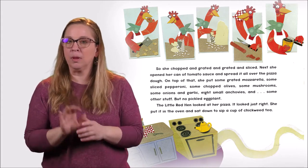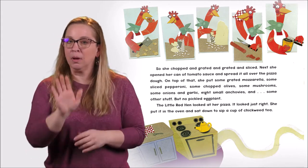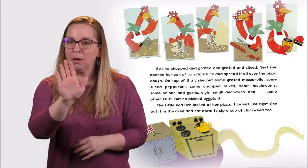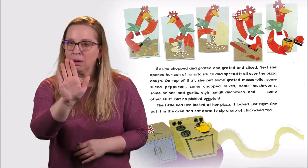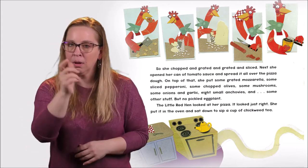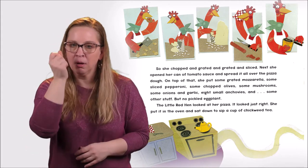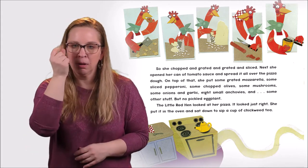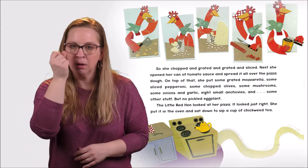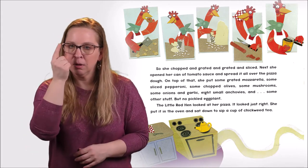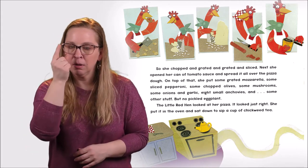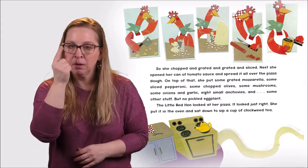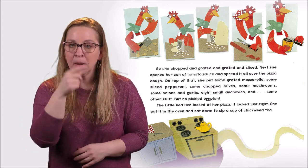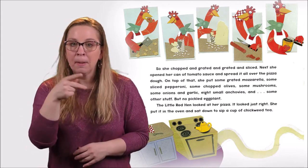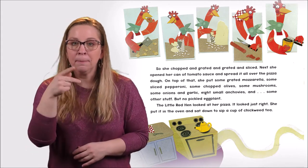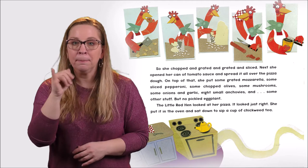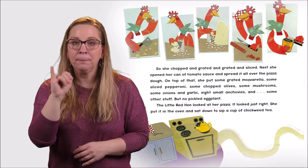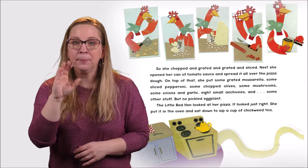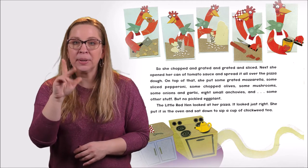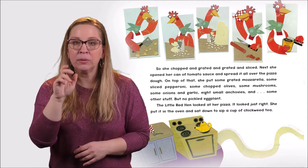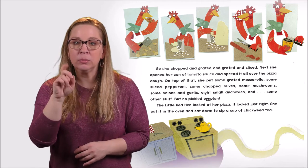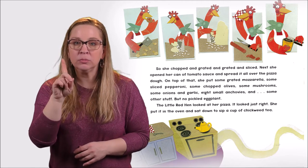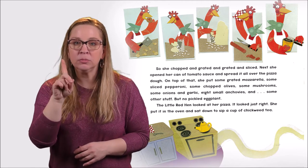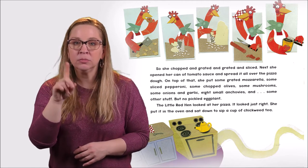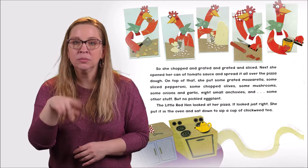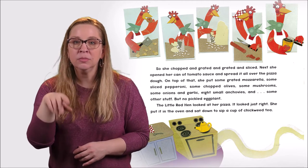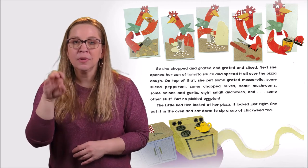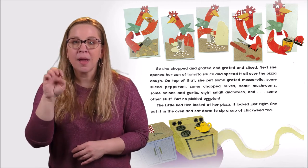But no pickled eggplant.